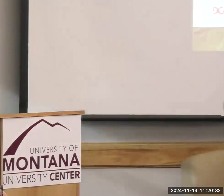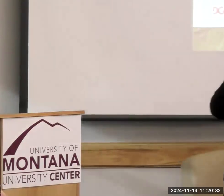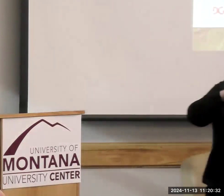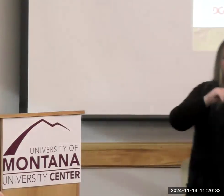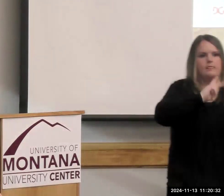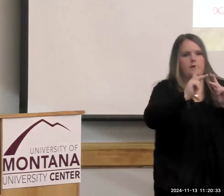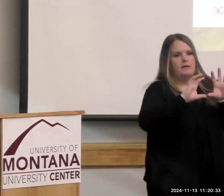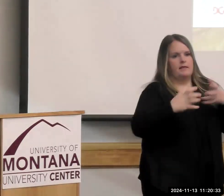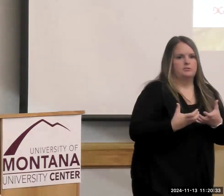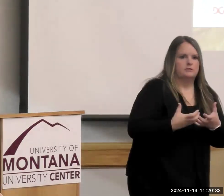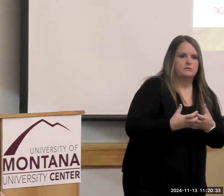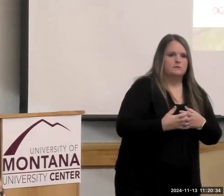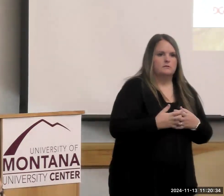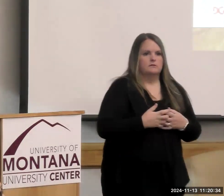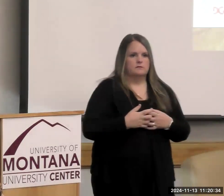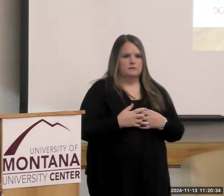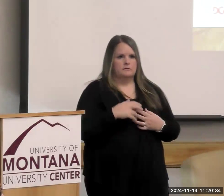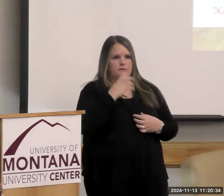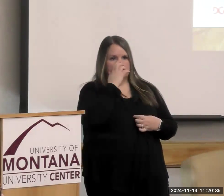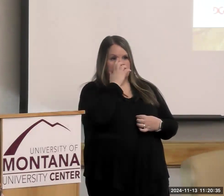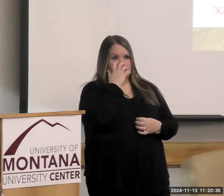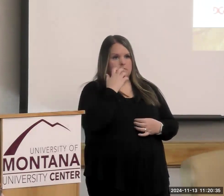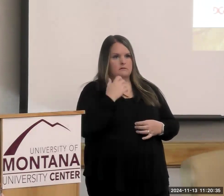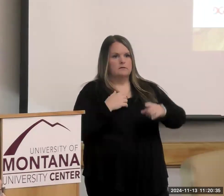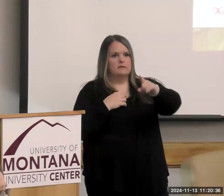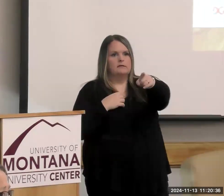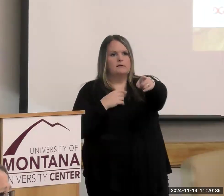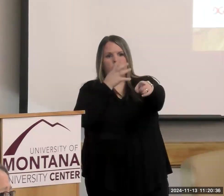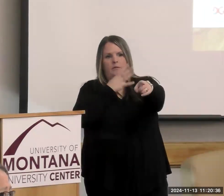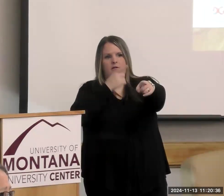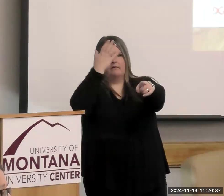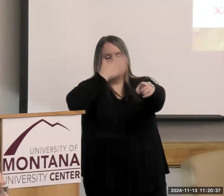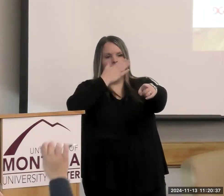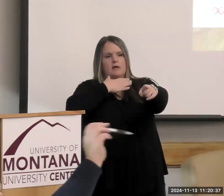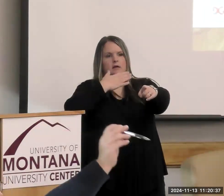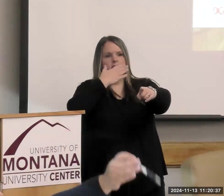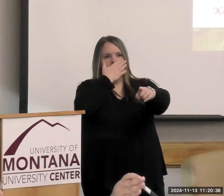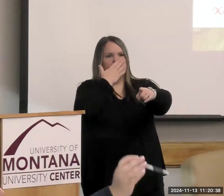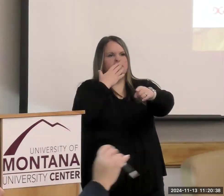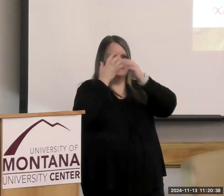Why eat better the rest of the Maybe so. Did you hear that?